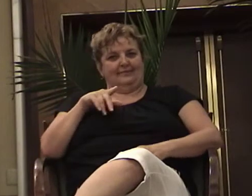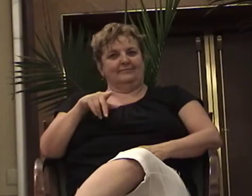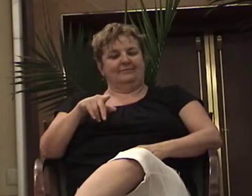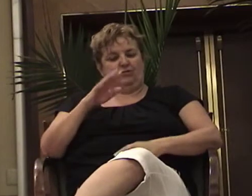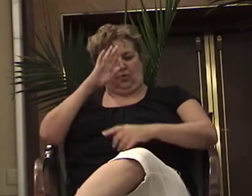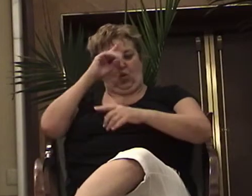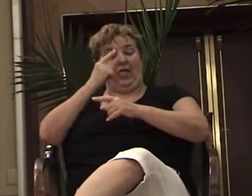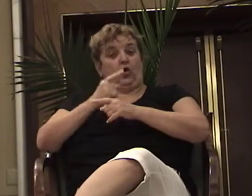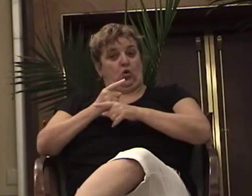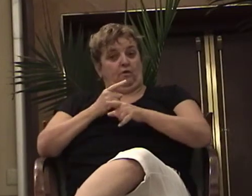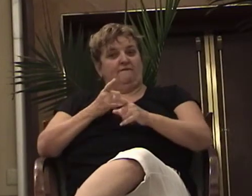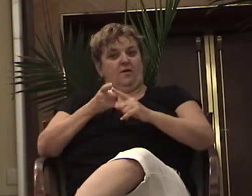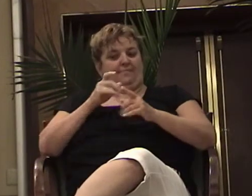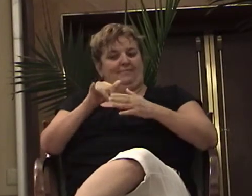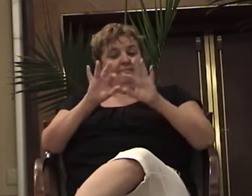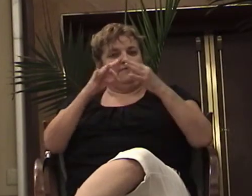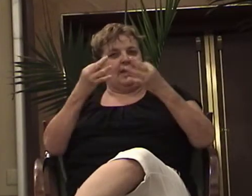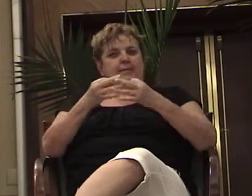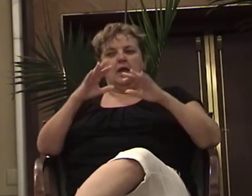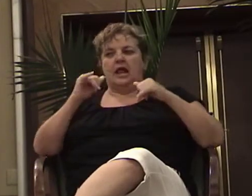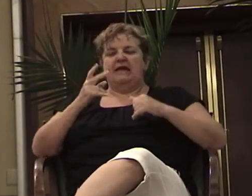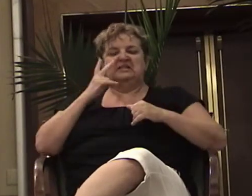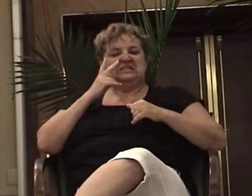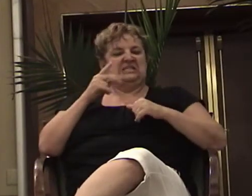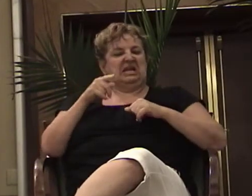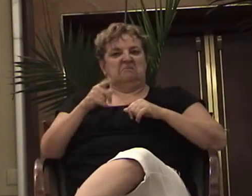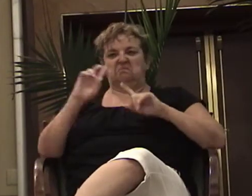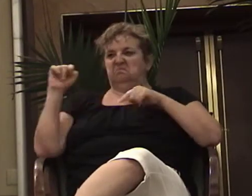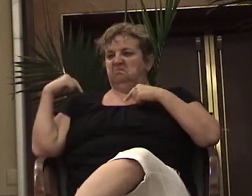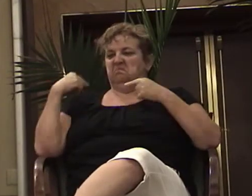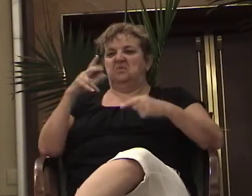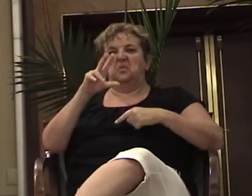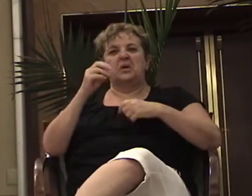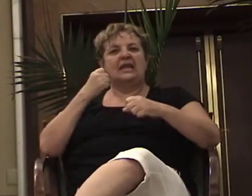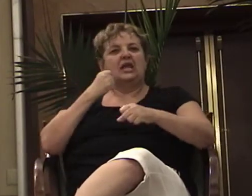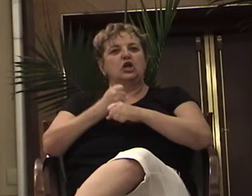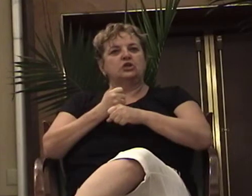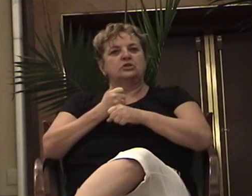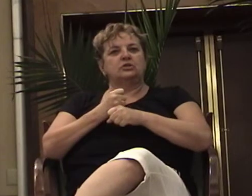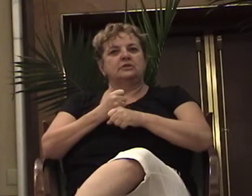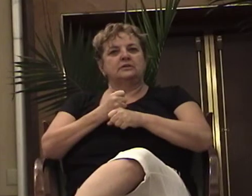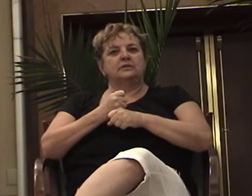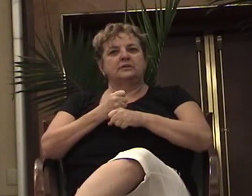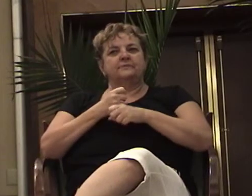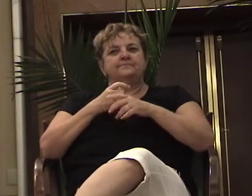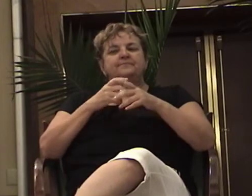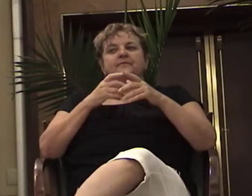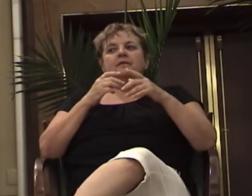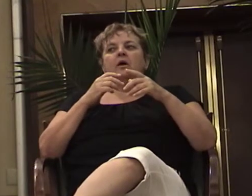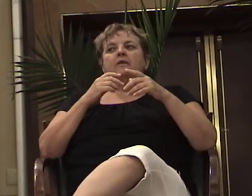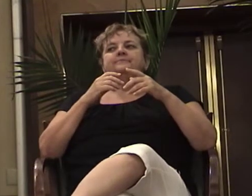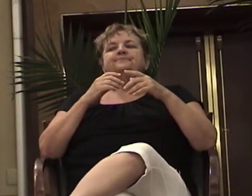resentment. Because that mere resentment is killing my brother. It's killing.